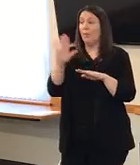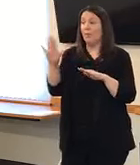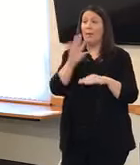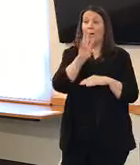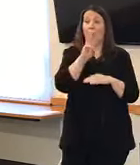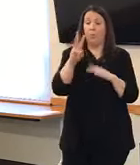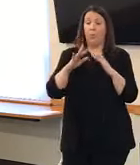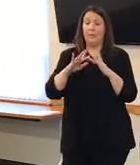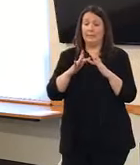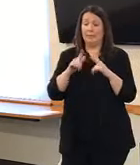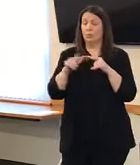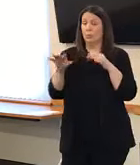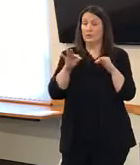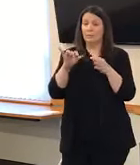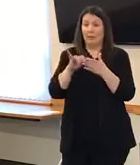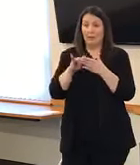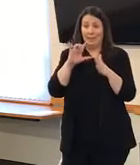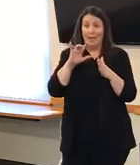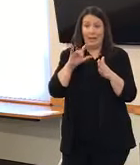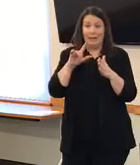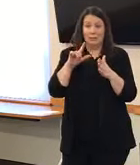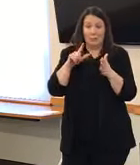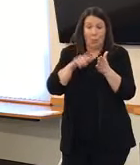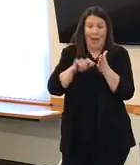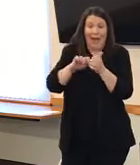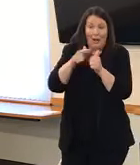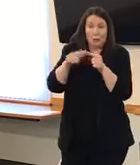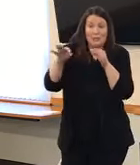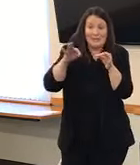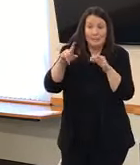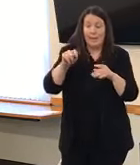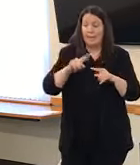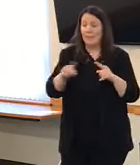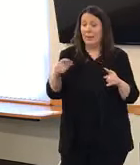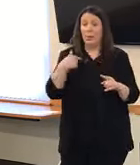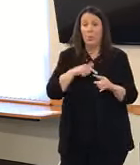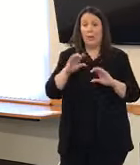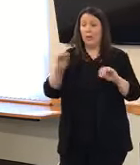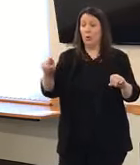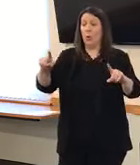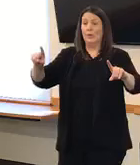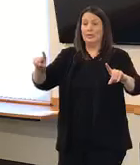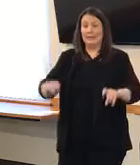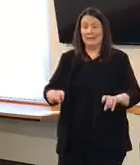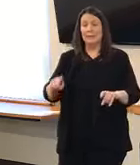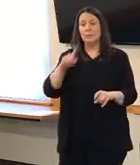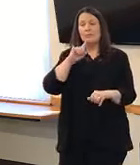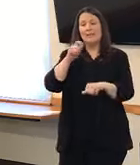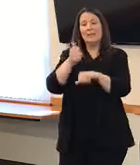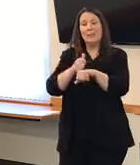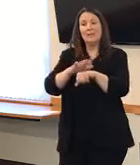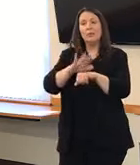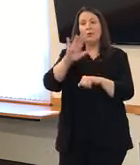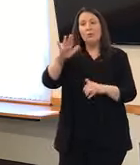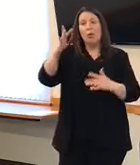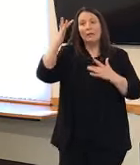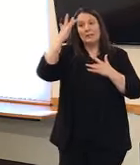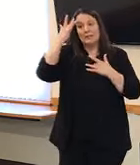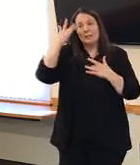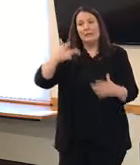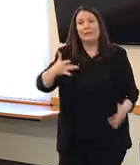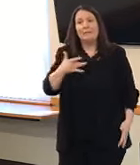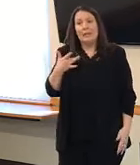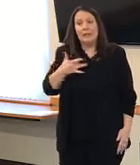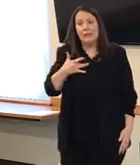really is understanding that it's going to be based without universal testing, it's going to be based a lot more on symptomology and when